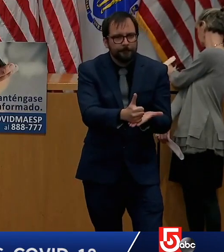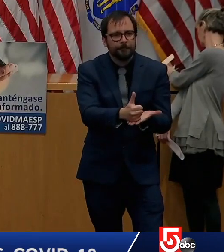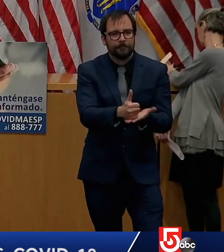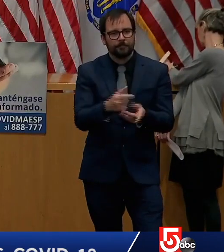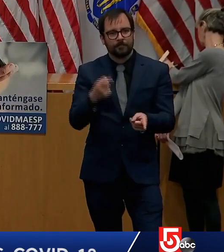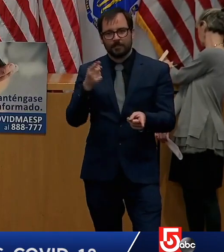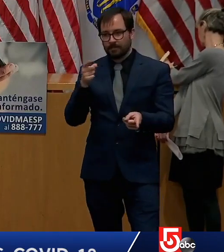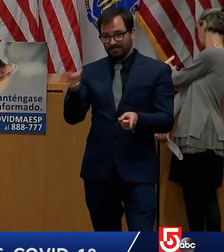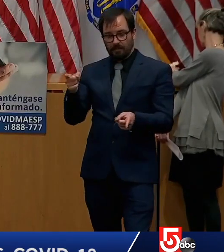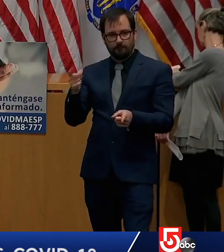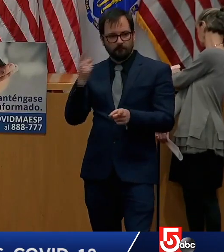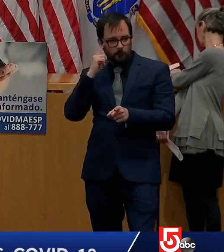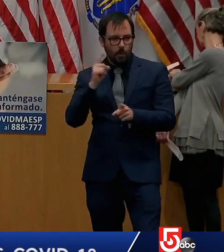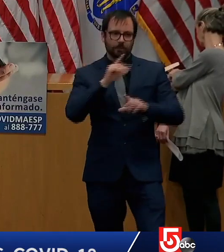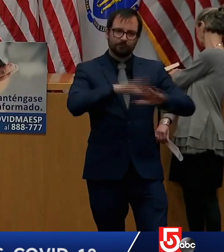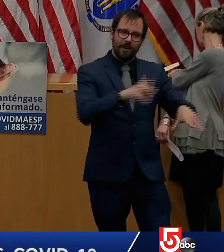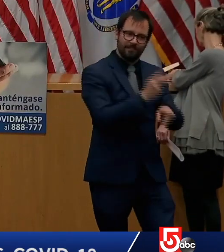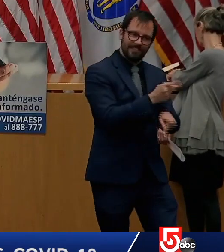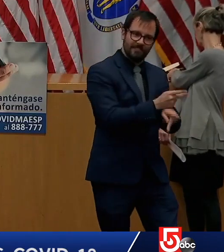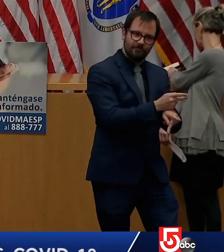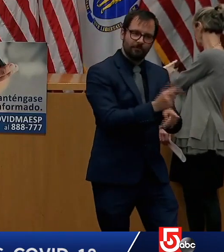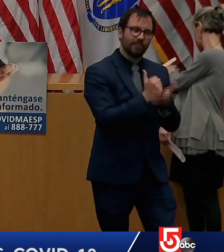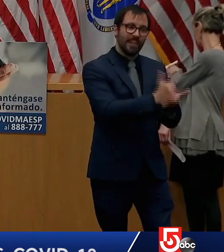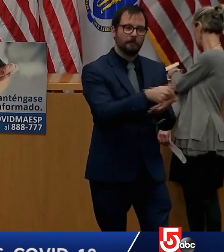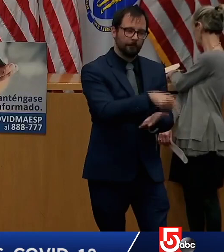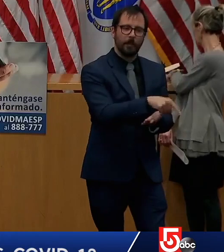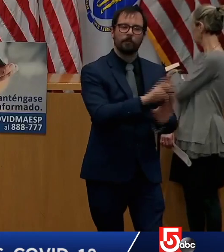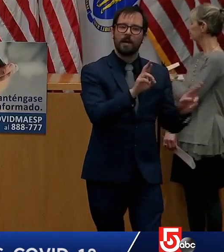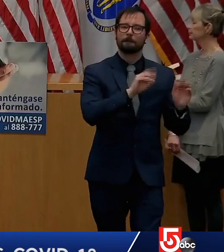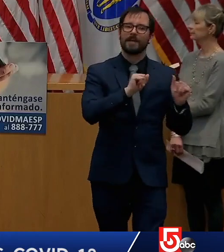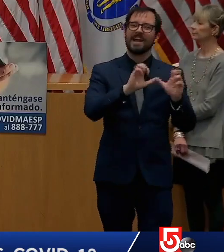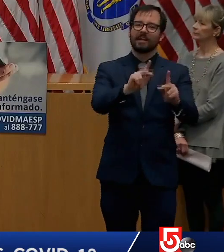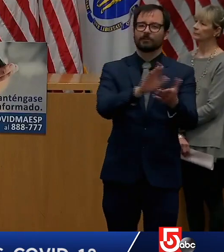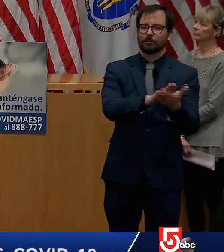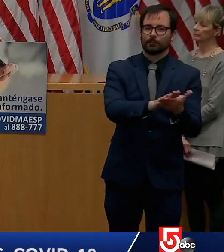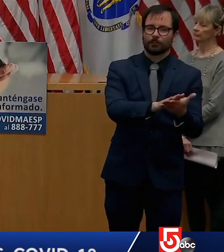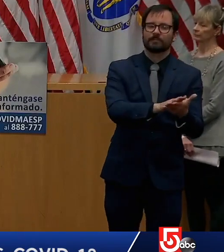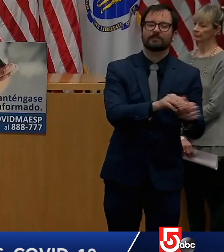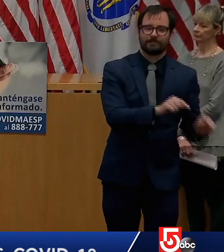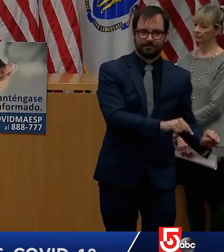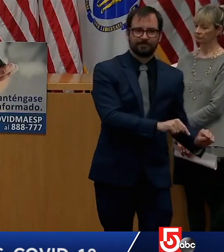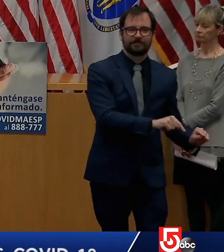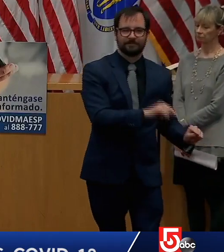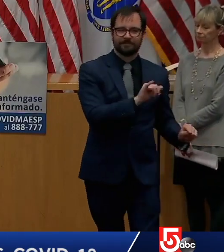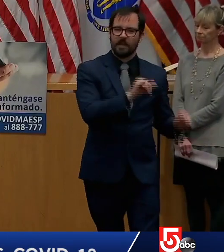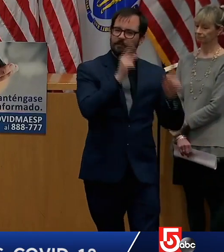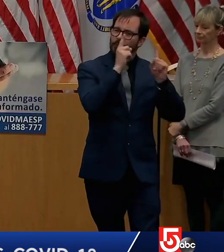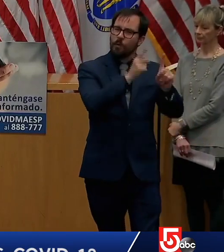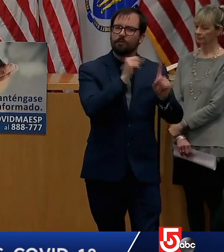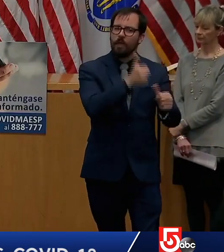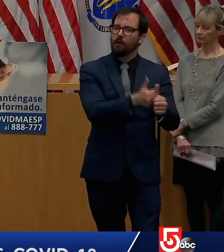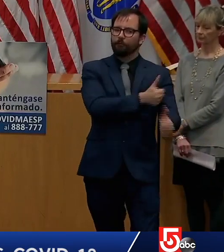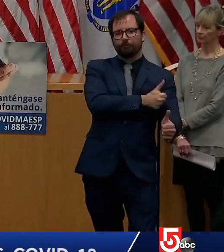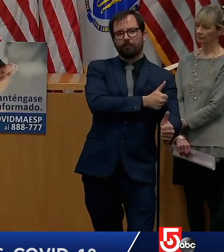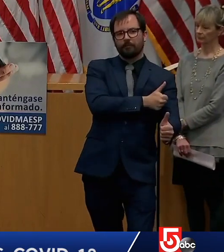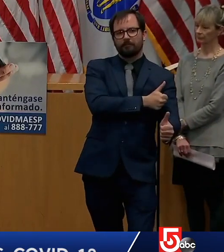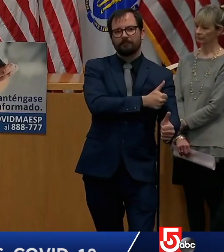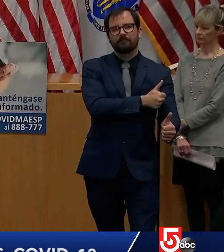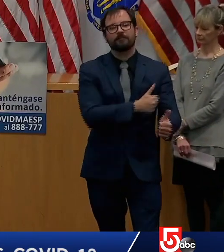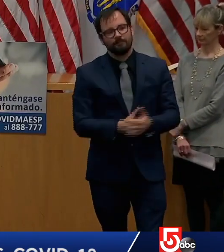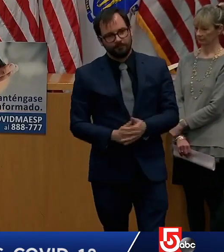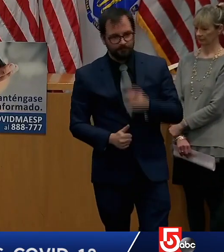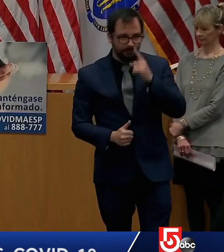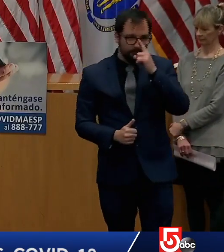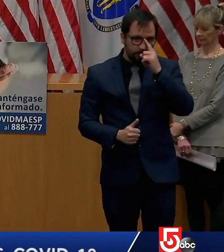as we look forward. You can find all these resources on mass.gov slash EEC and we'll continue to